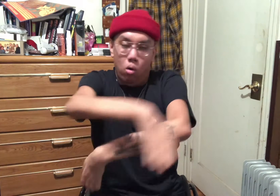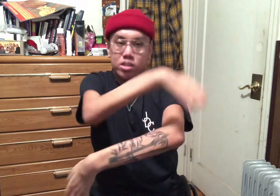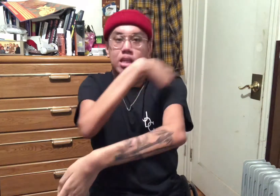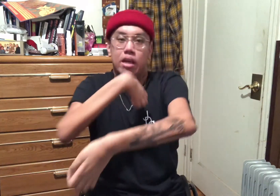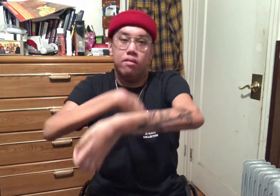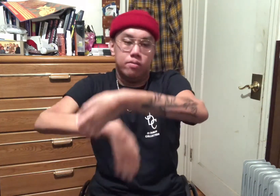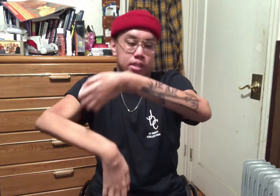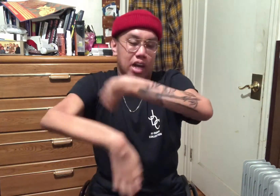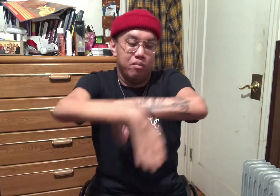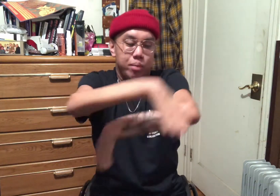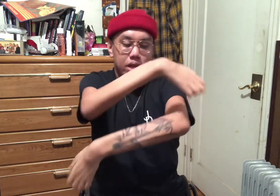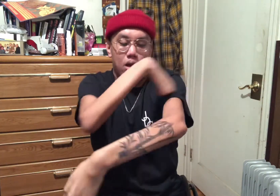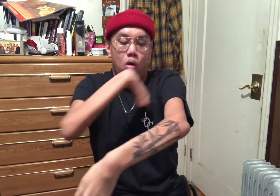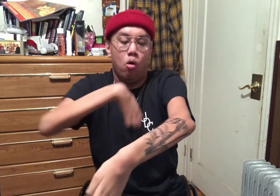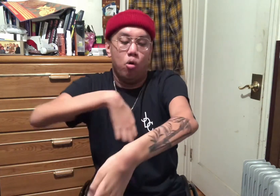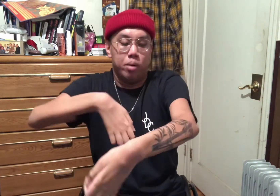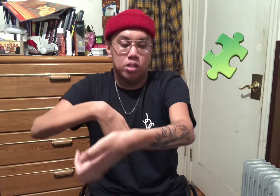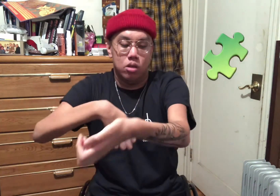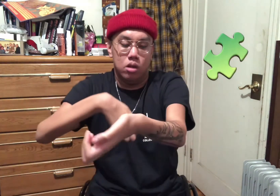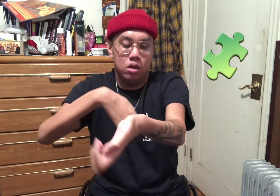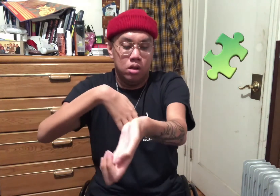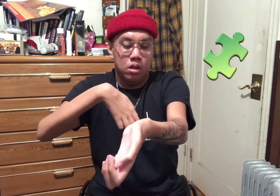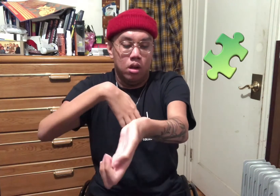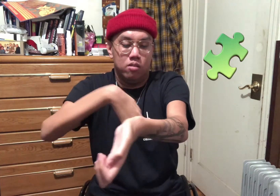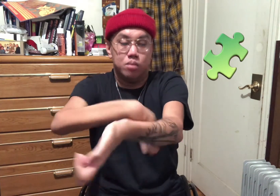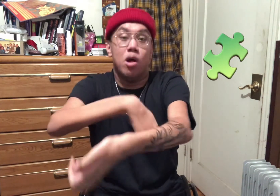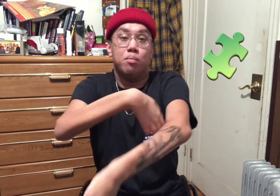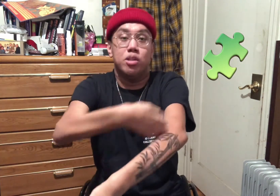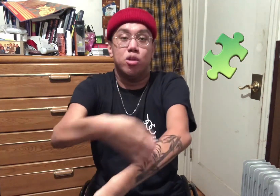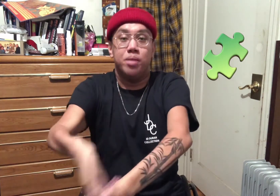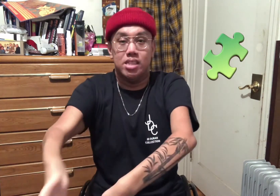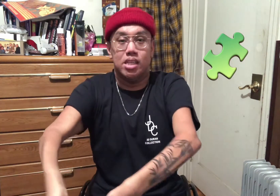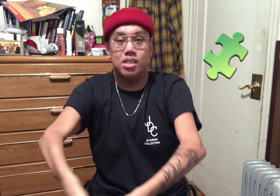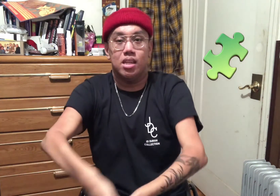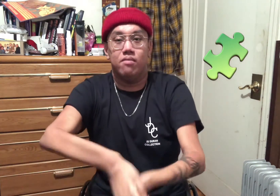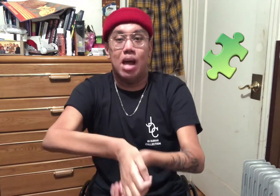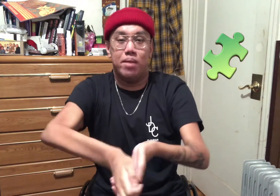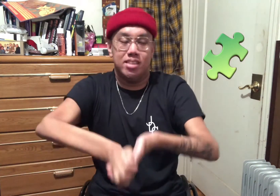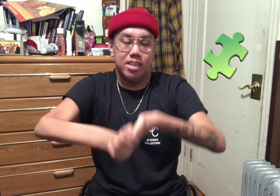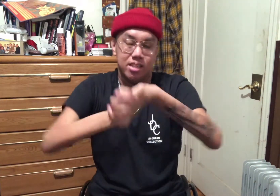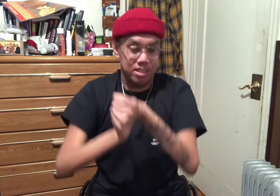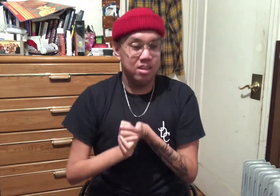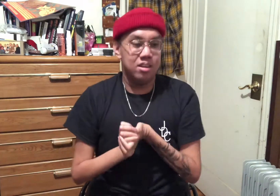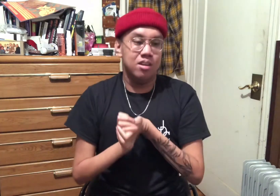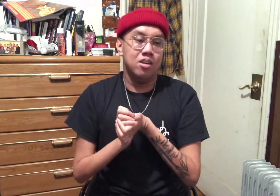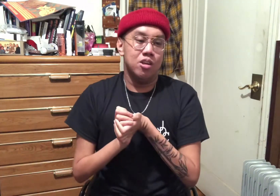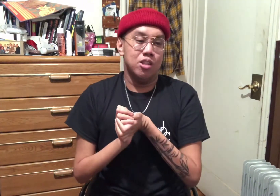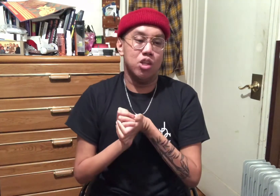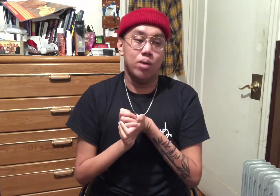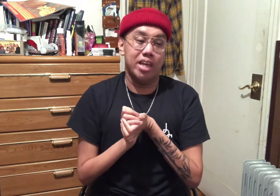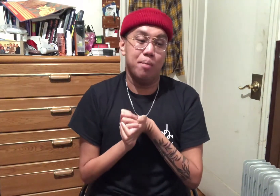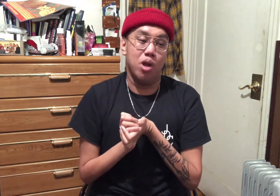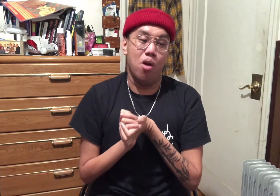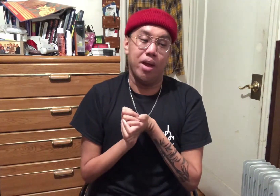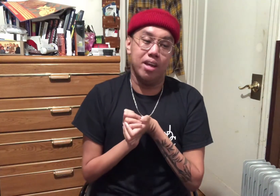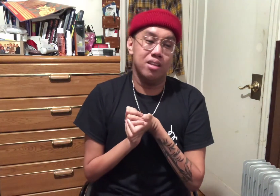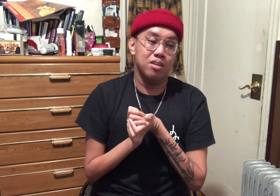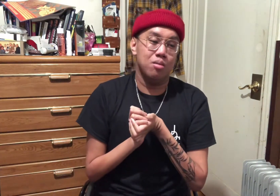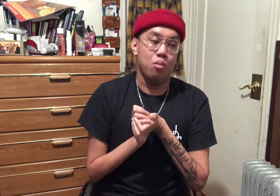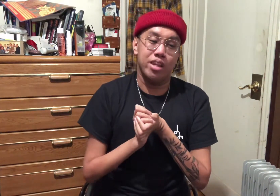sleeve to kind of be a whole puzzle of smaller puzzle pieces, if that makes sense. So would I keep going more than